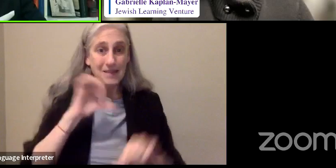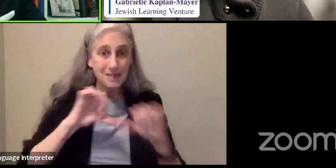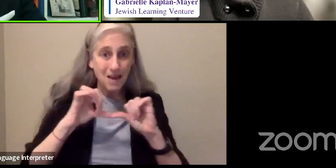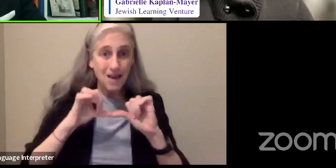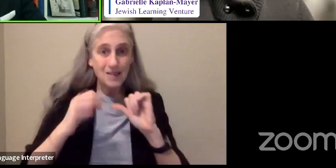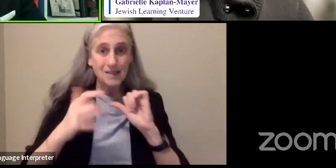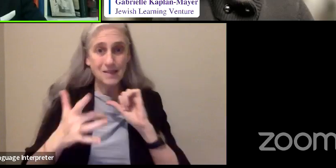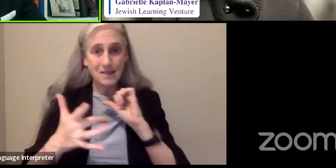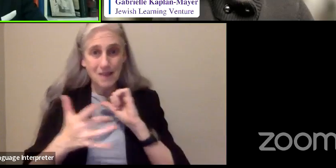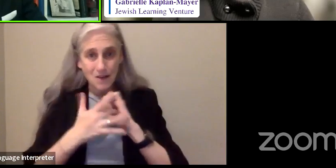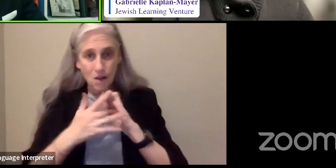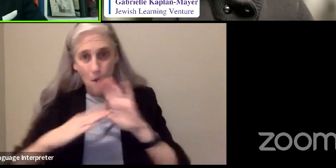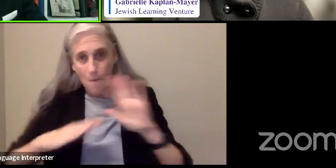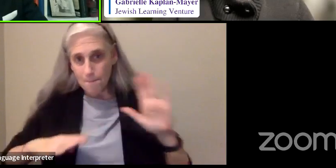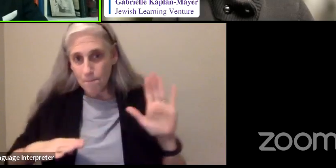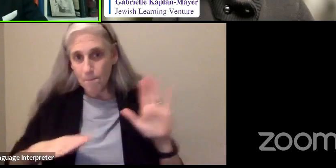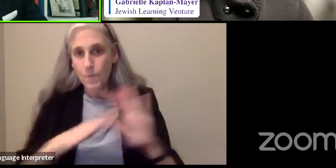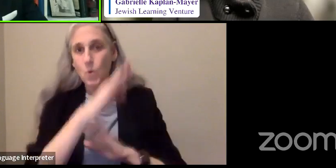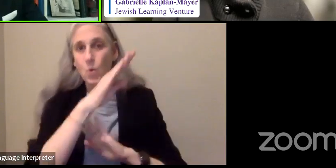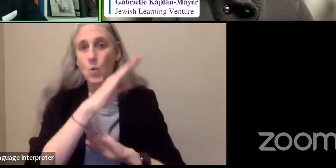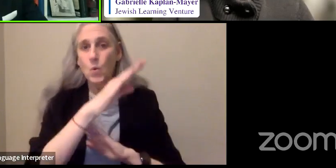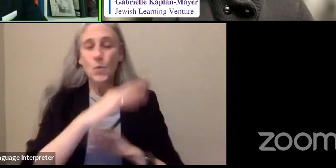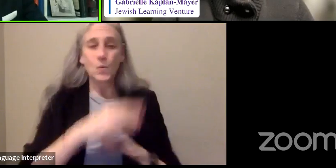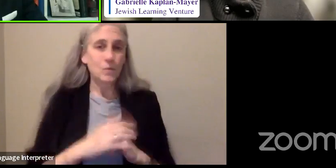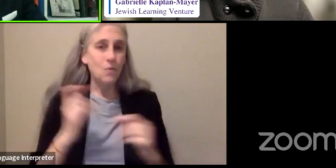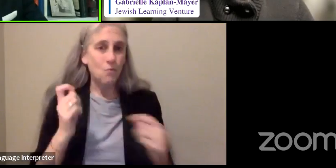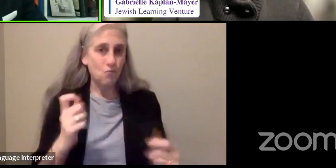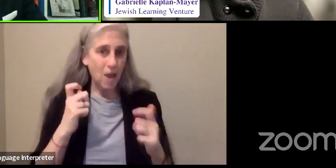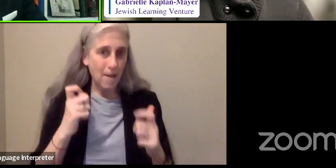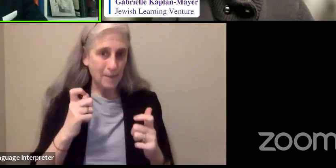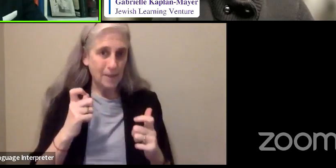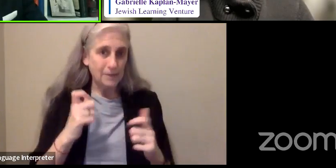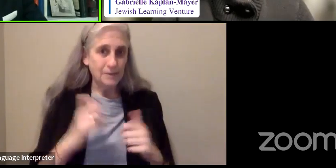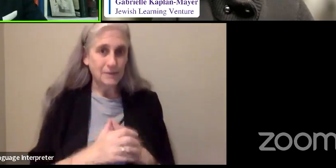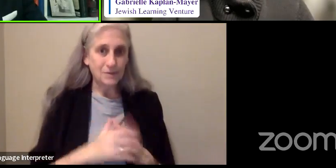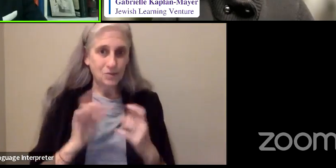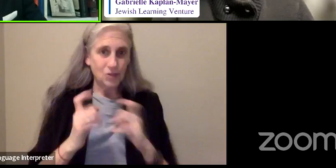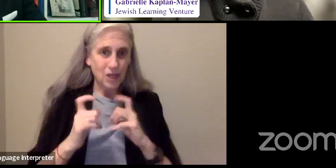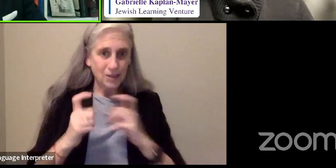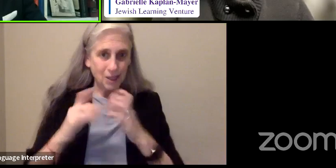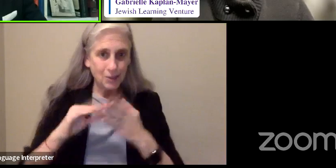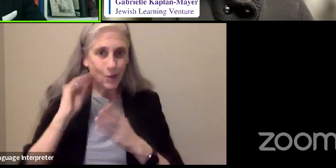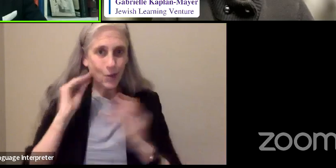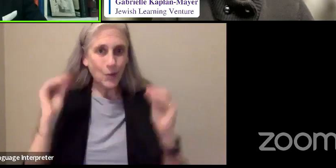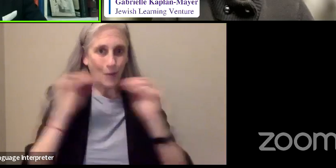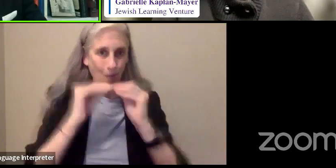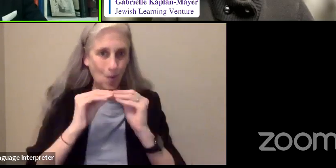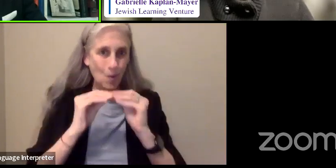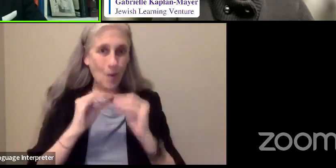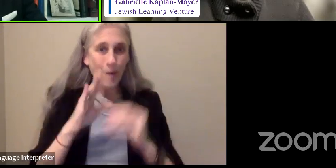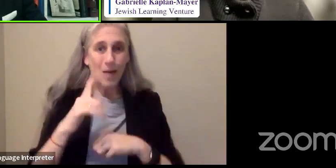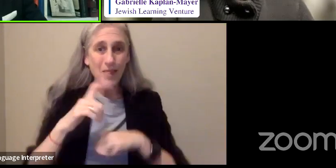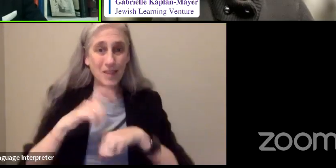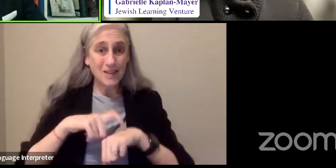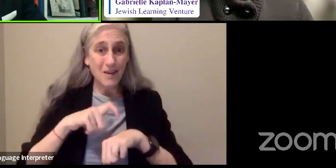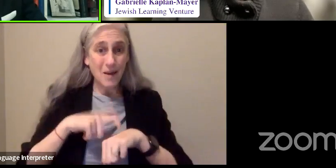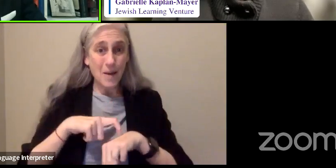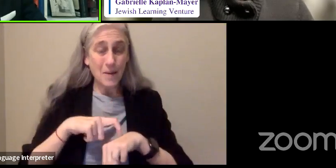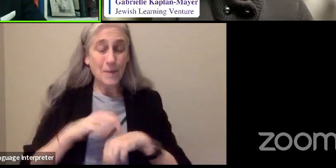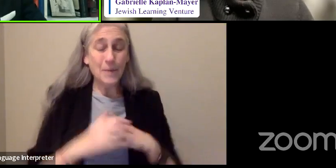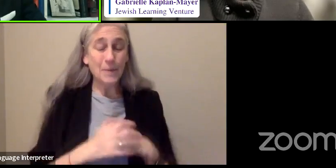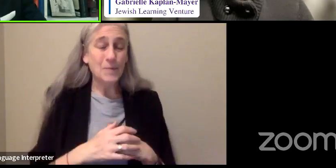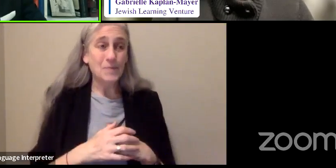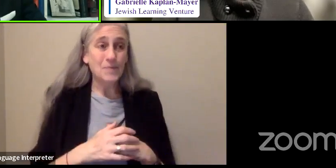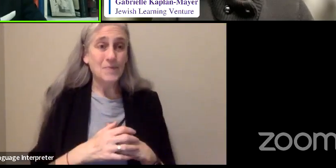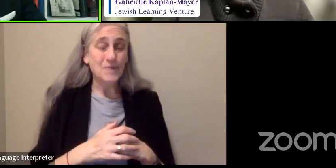goes pretty rapidly. And, by the time I had been